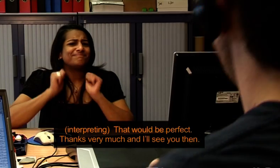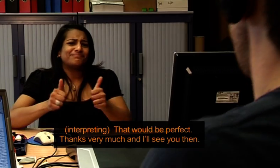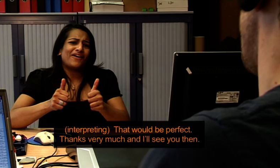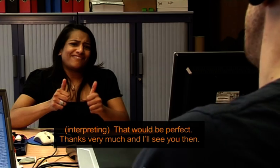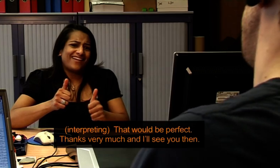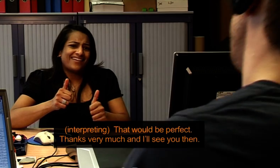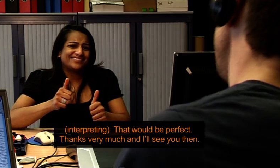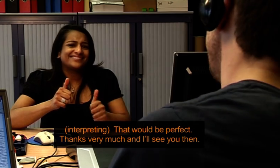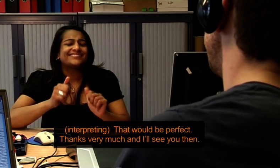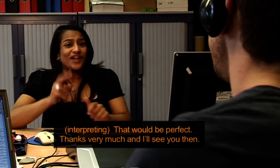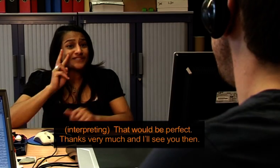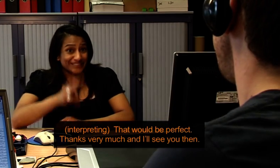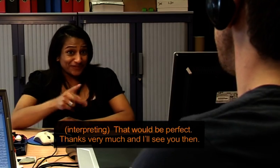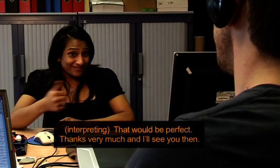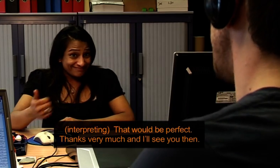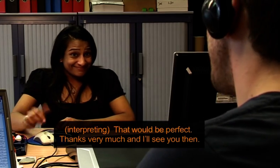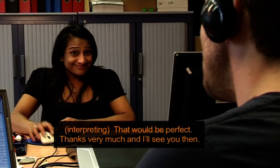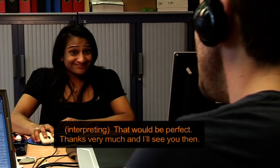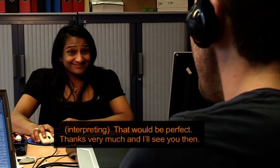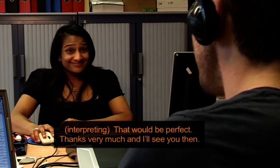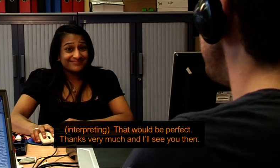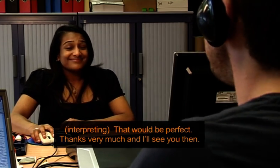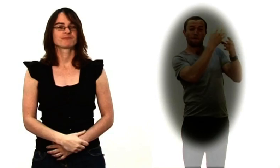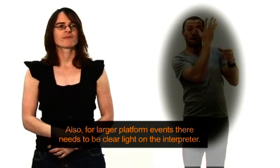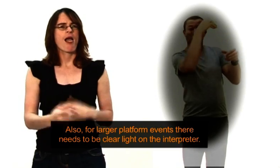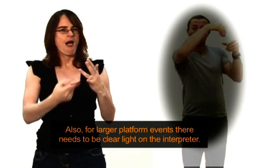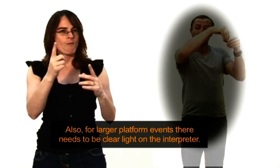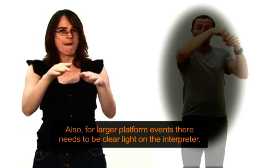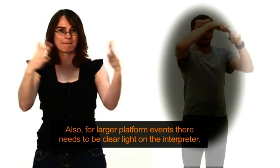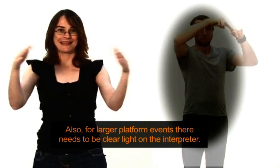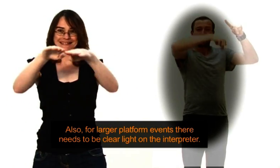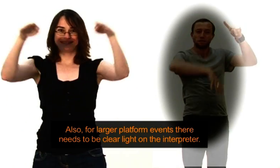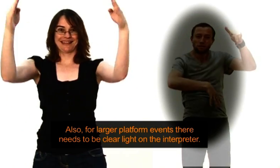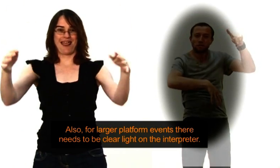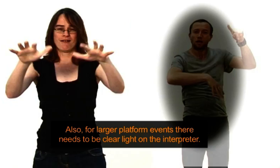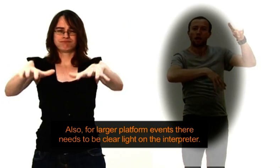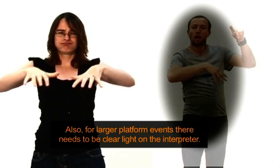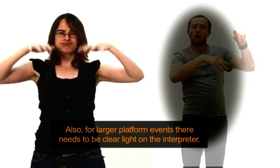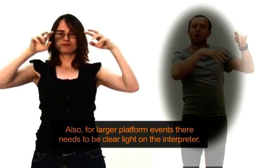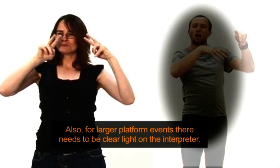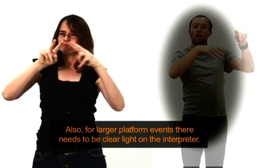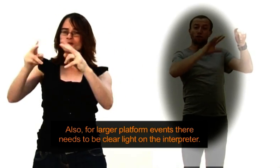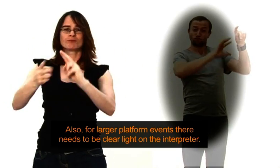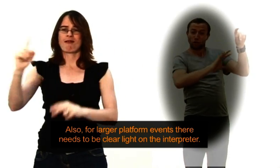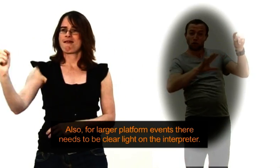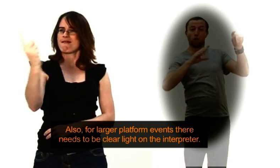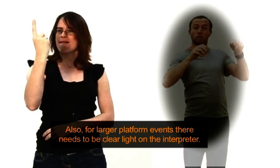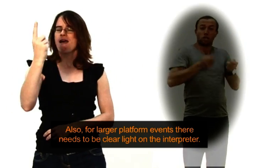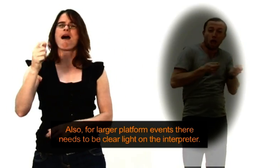That would be perfect, thank you very much and I'll see you then. Also, for larger platform events, there needs to be clear light on the